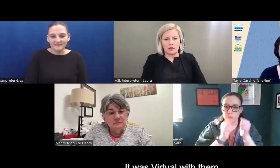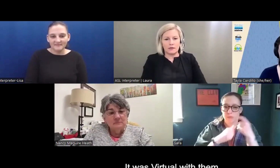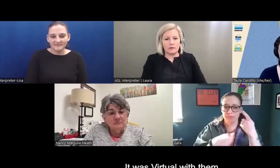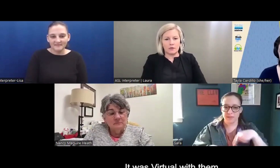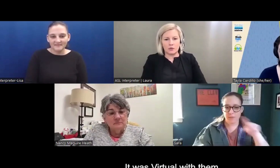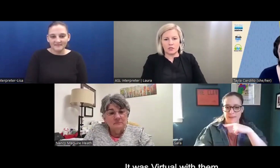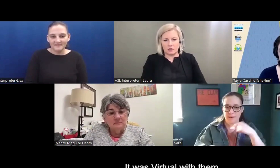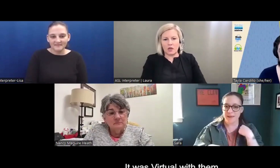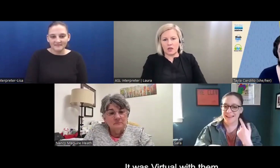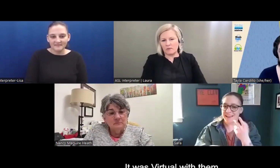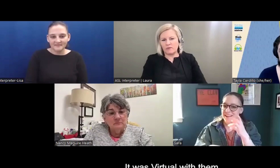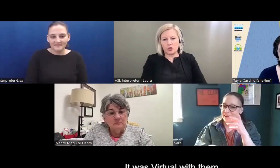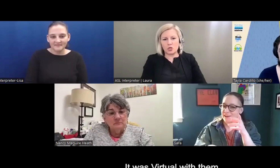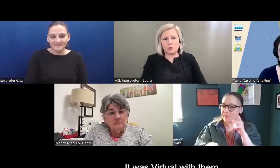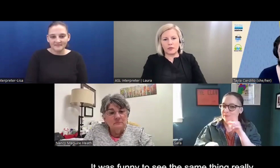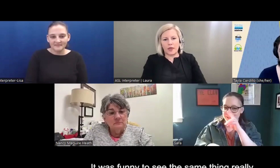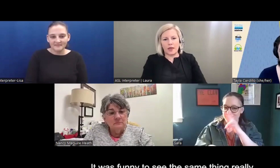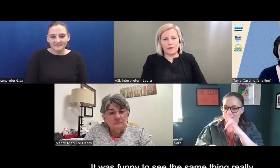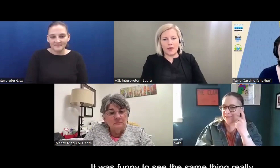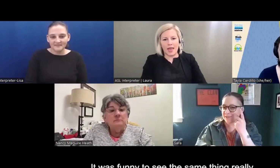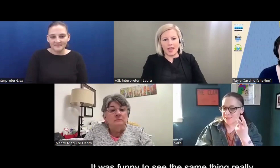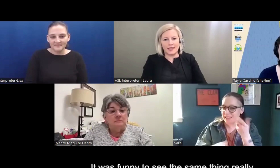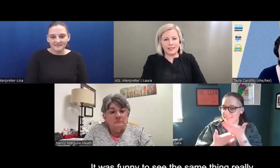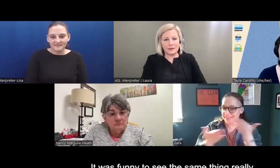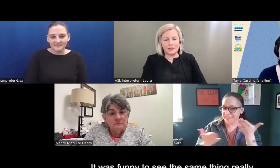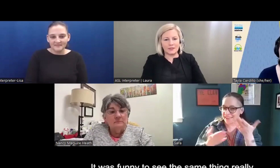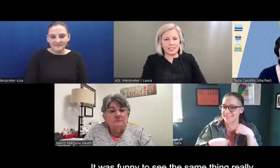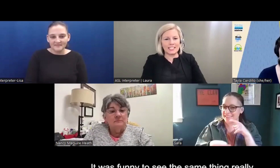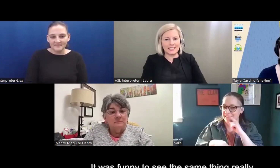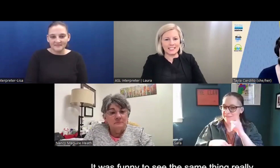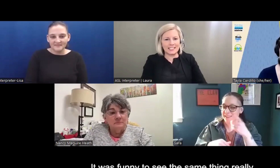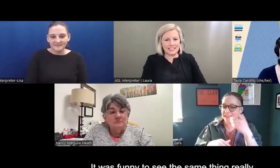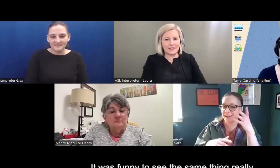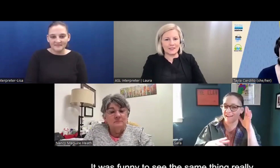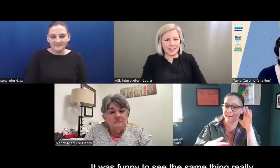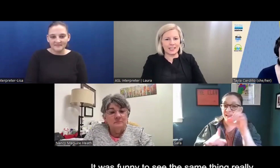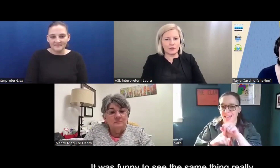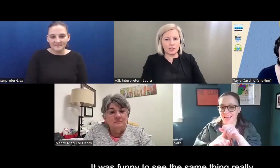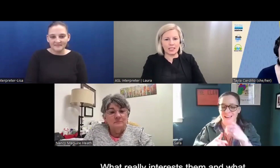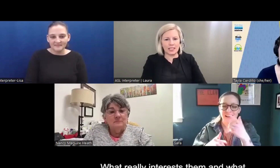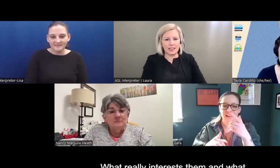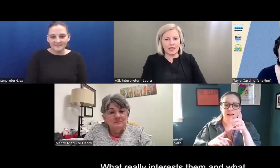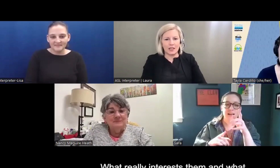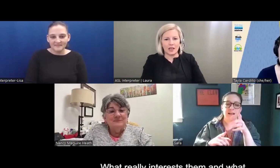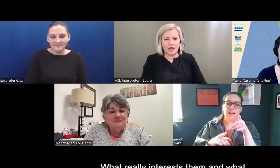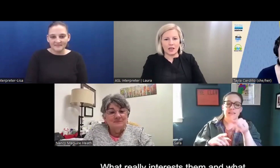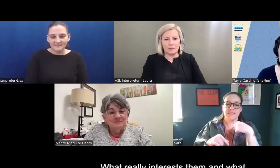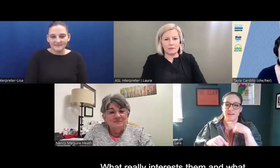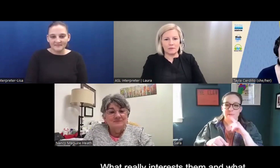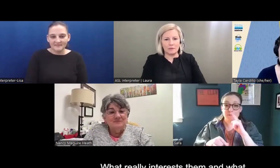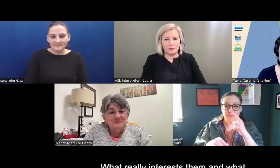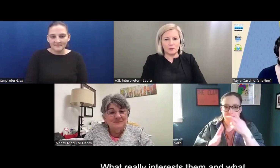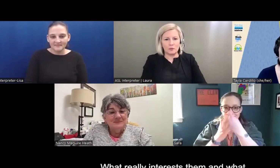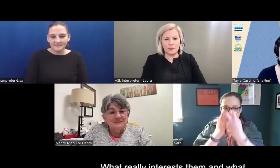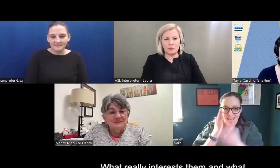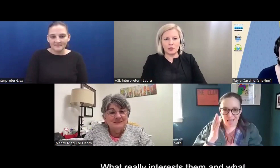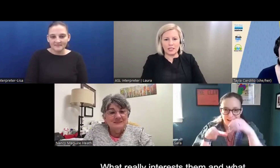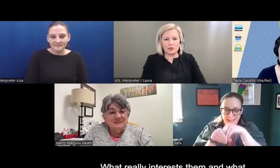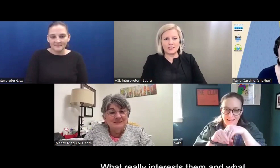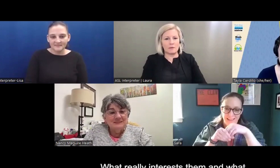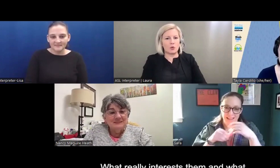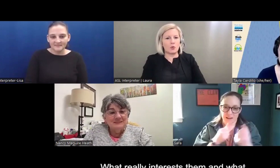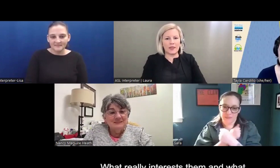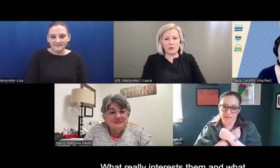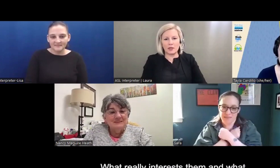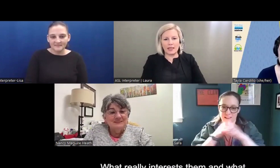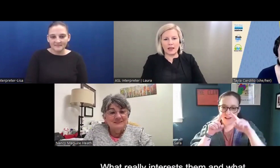And it was, um, virtual with them and it was funny to see the same thing really, um, what really